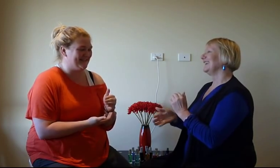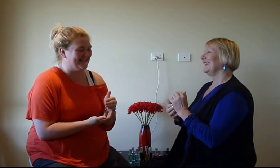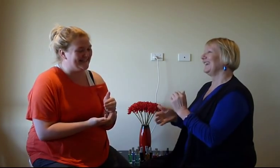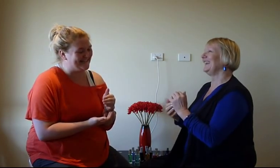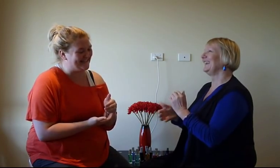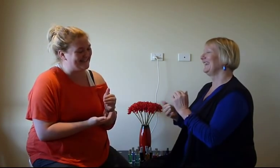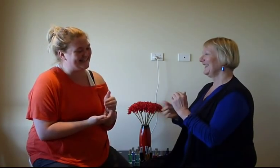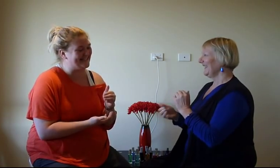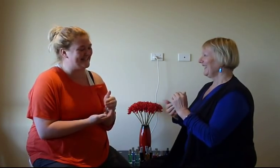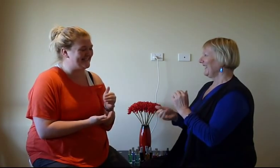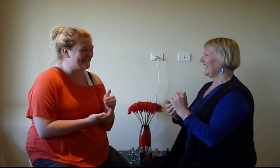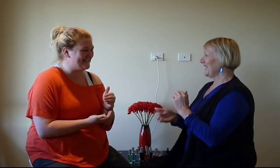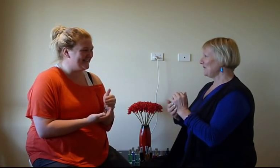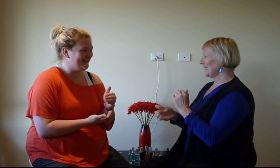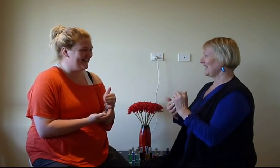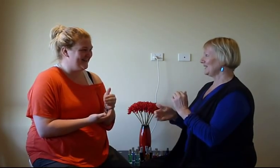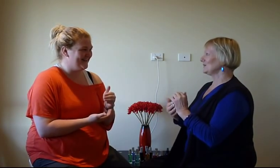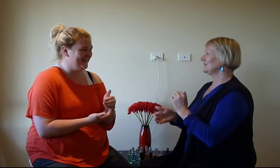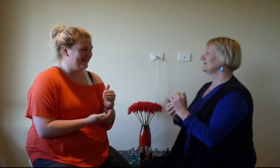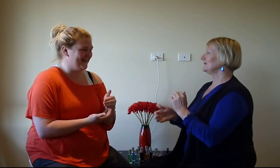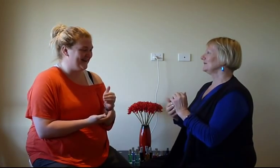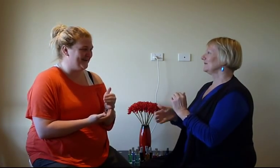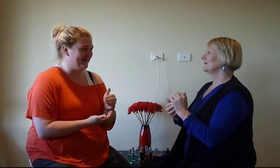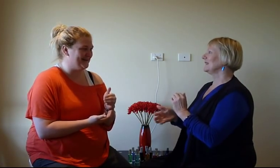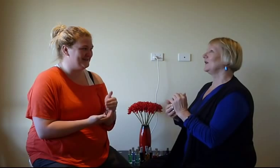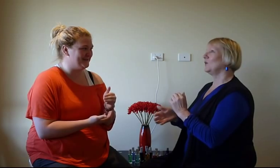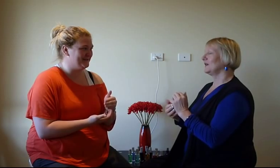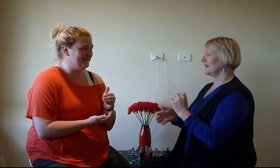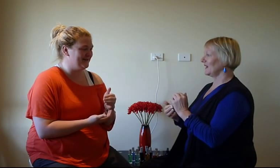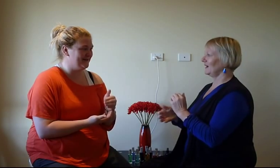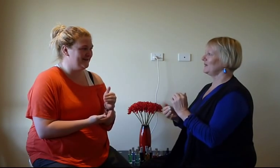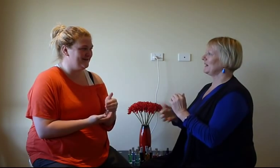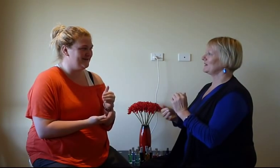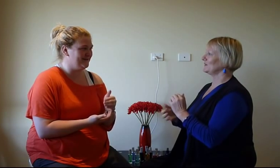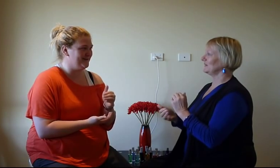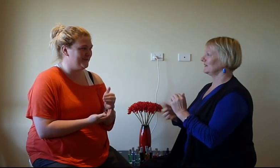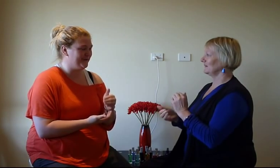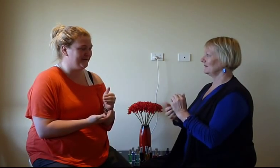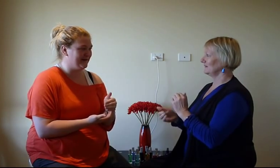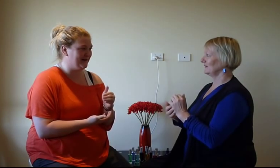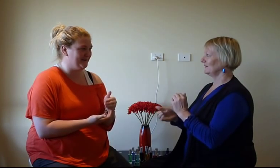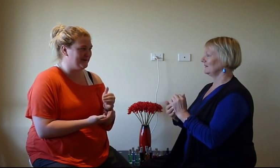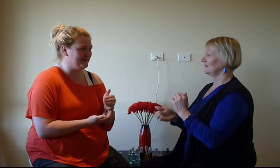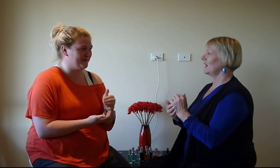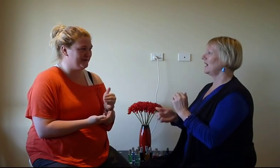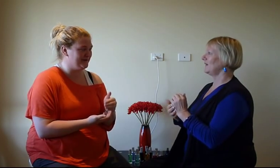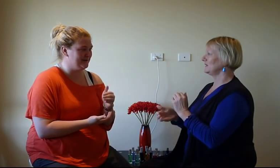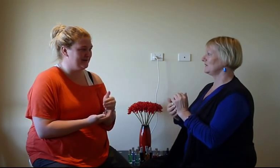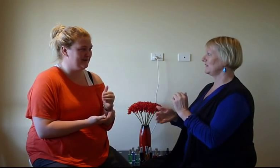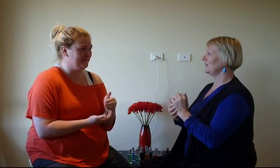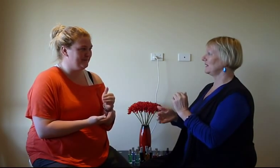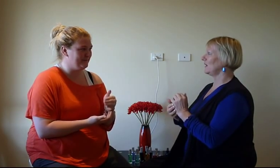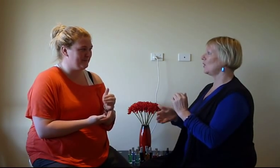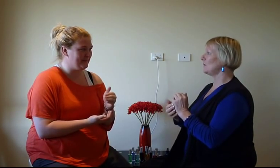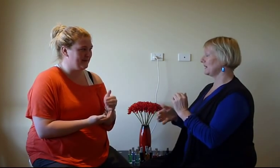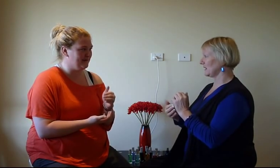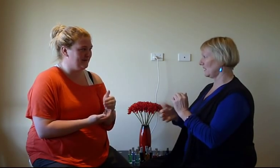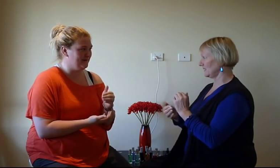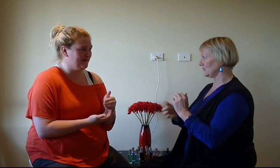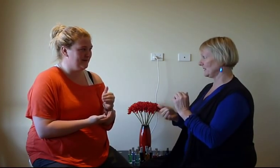and now we get into it and now we get into it what if i can't get back to work what if i can't get back to work i have this fear that all my clients will be